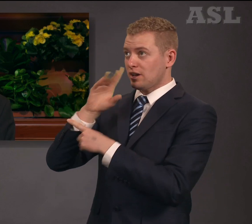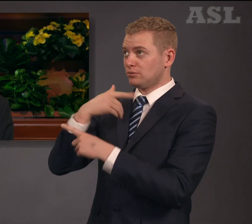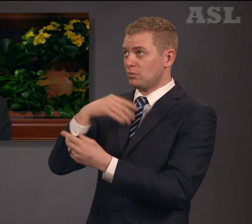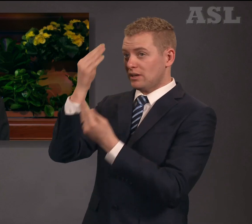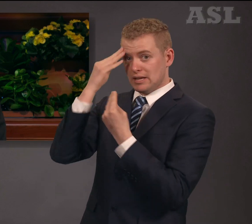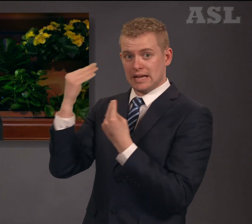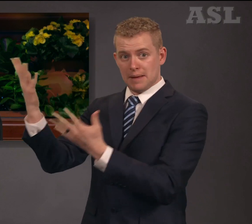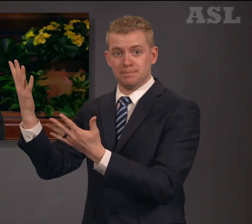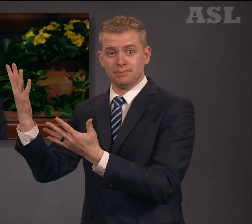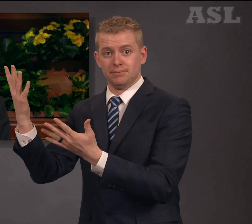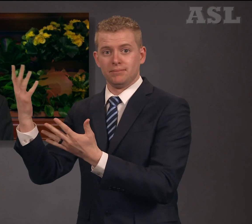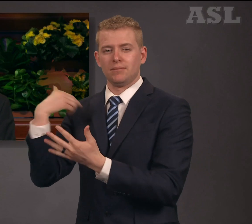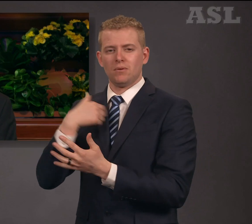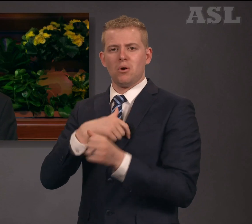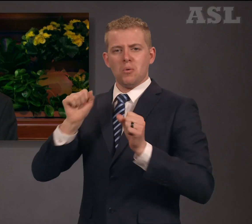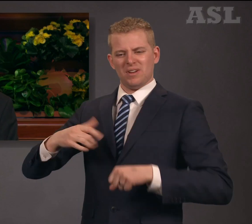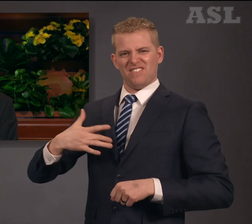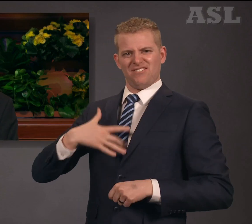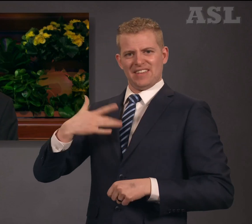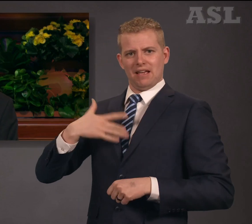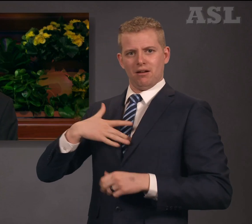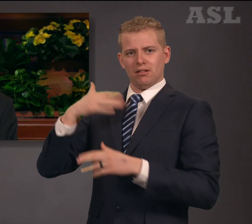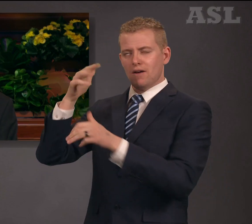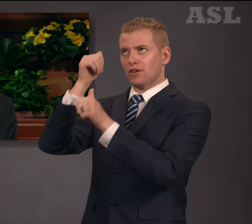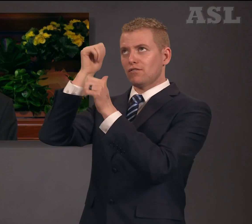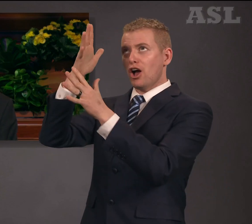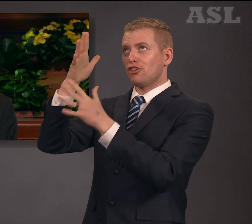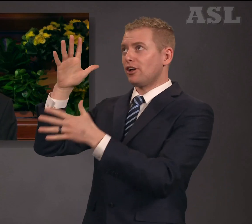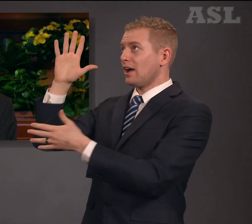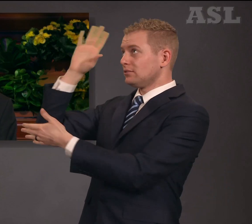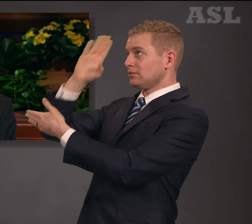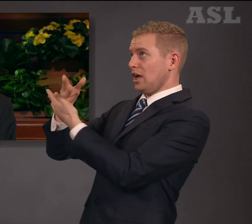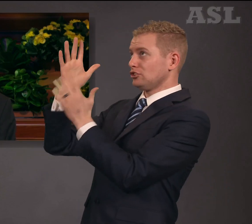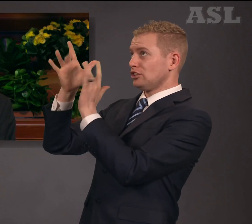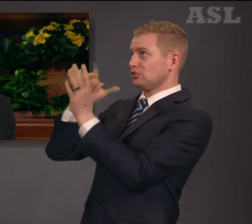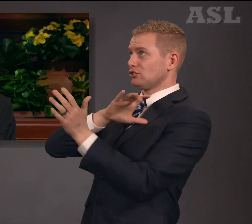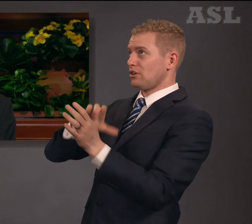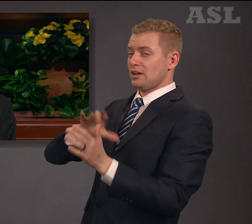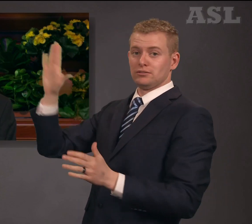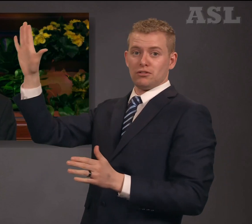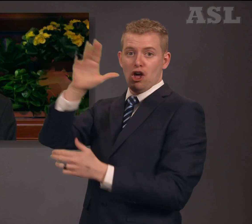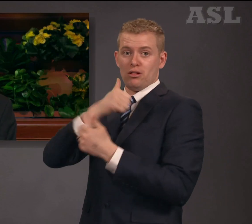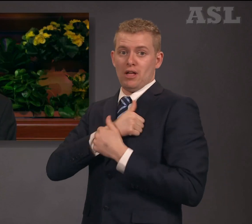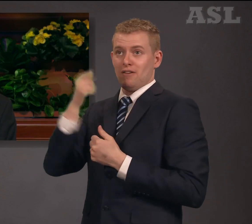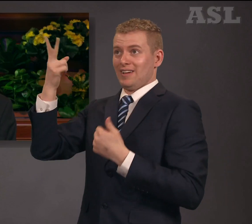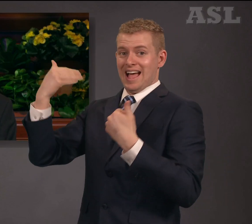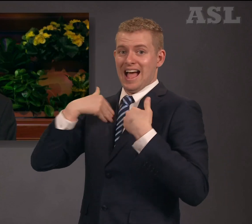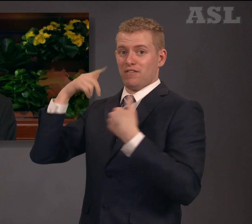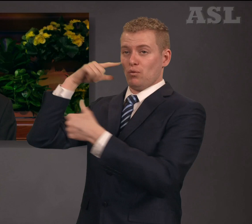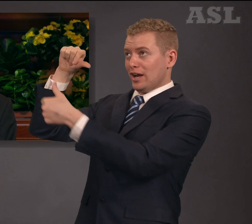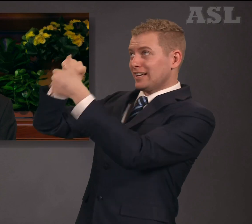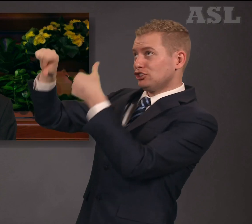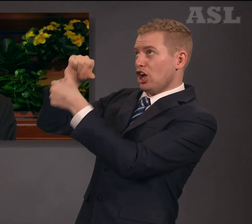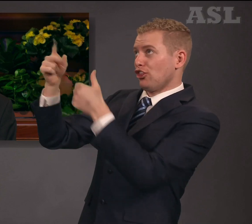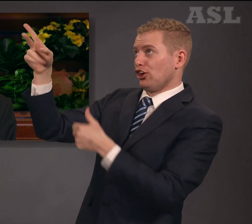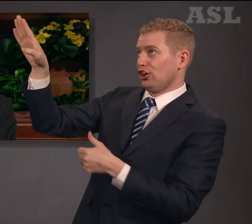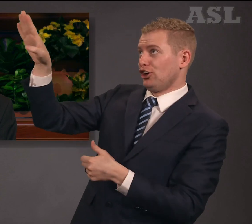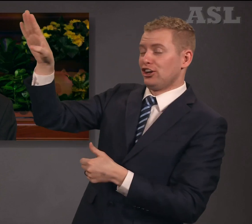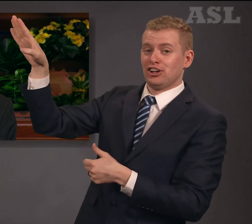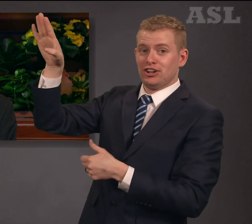the Son for each other and for us, we can feel their closeness